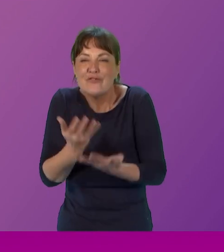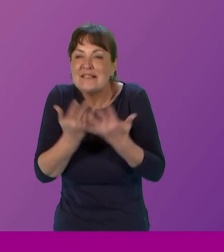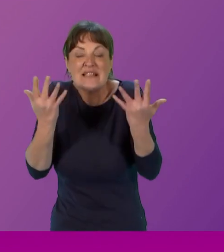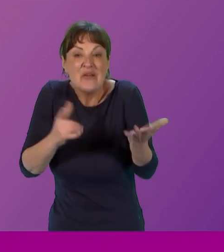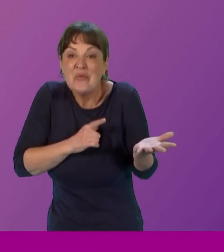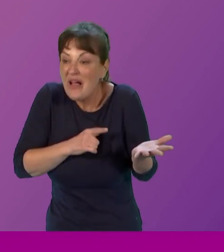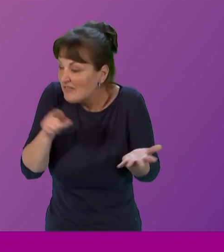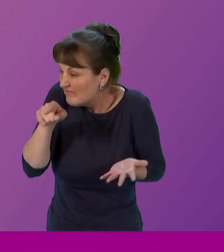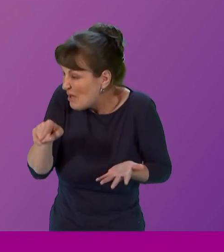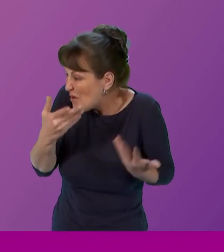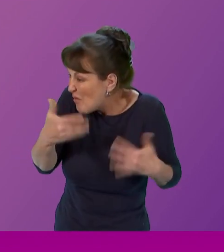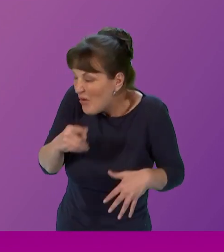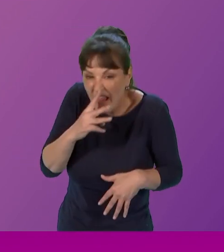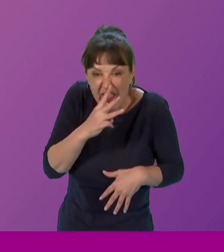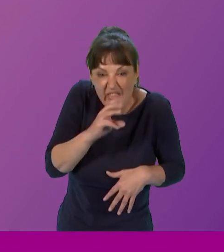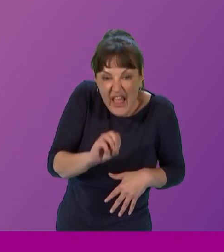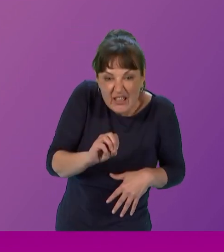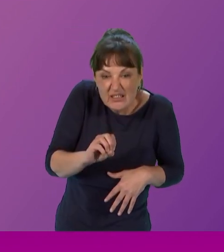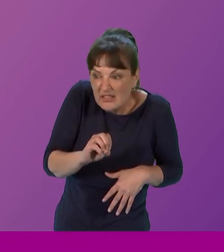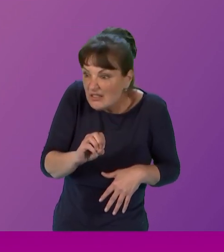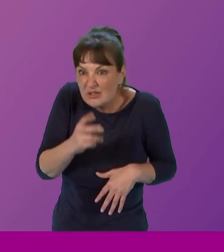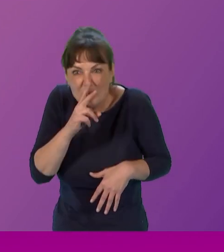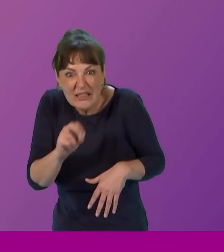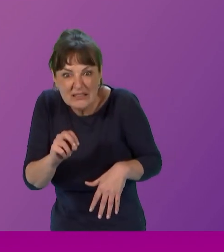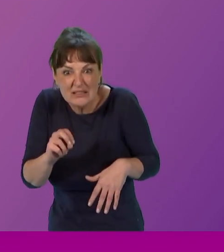wouldn't even be in moles of will you? Yeah. Bitches.